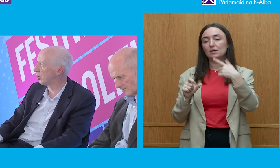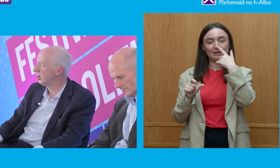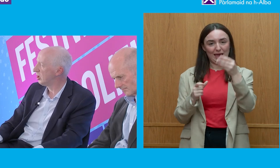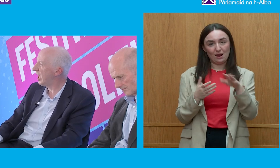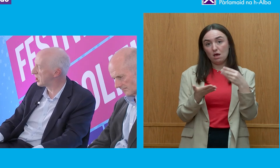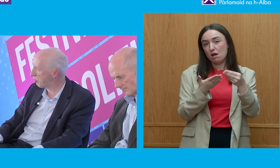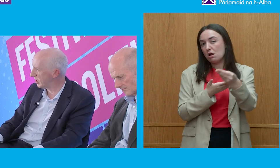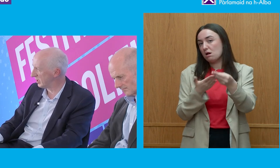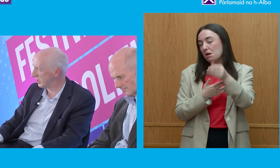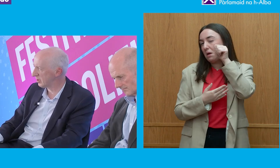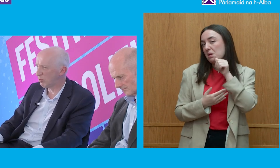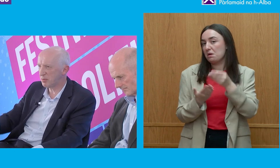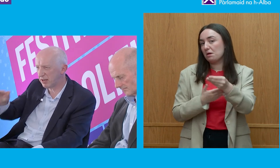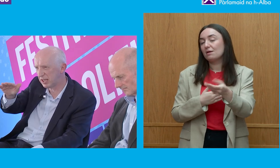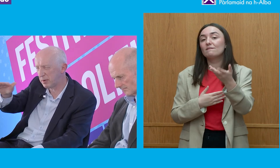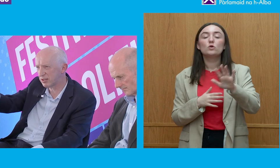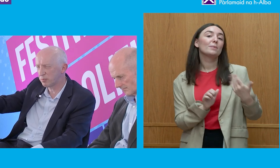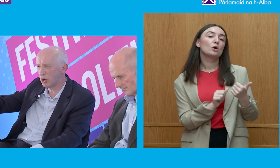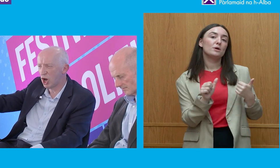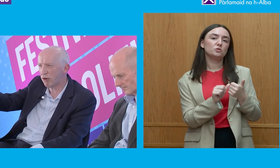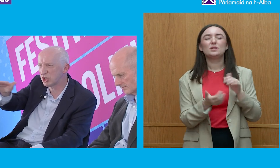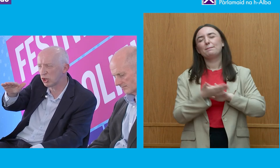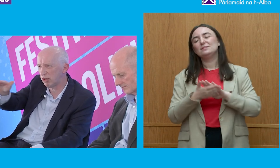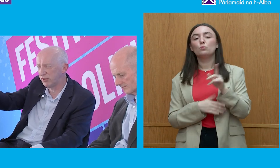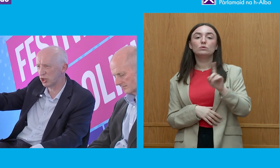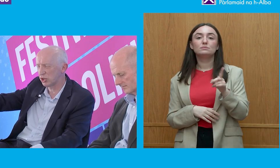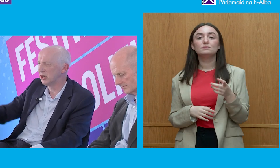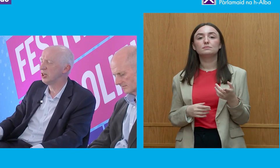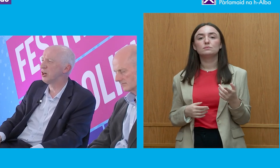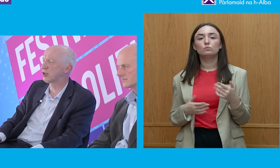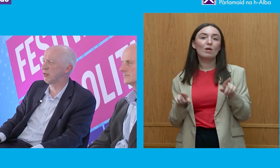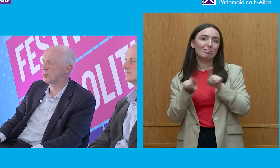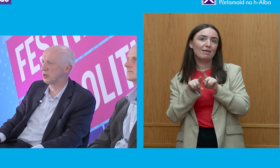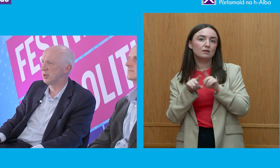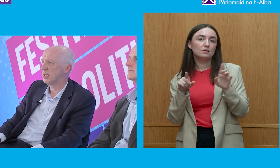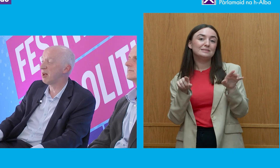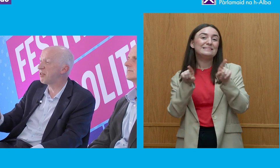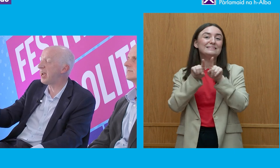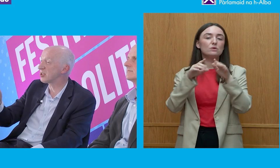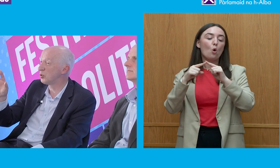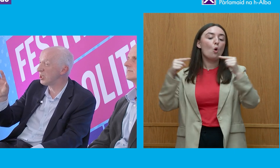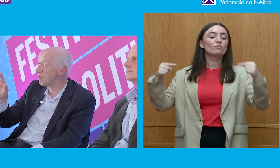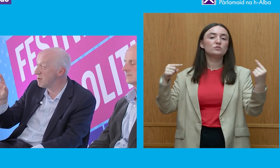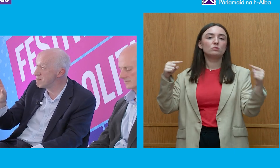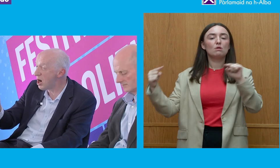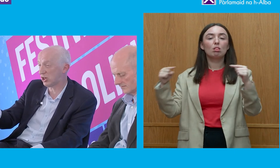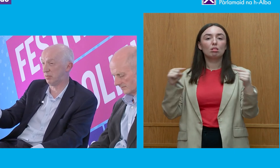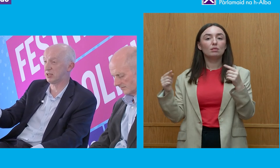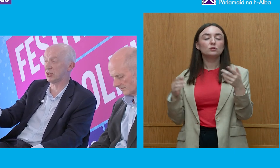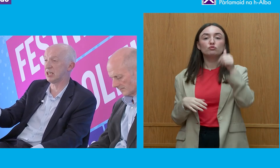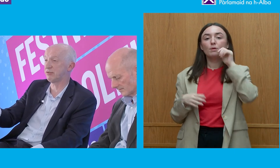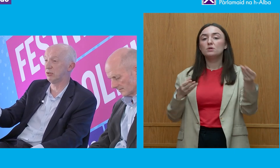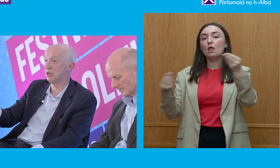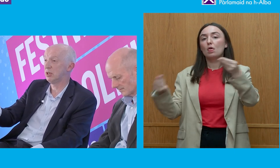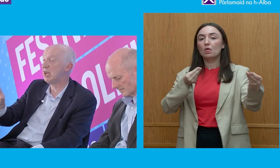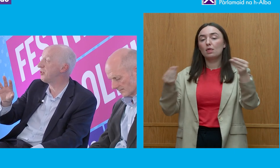commercial enterprises. What you might think of a more horizontal version of corruption. Now, that was remarkably